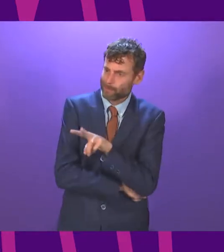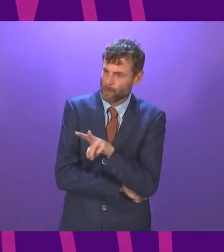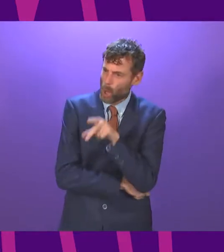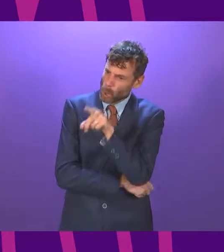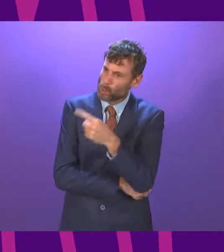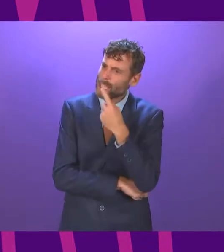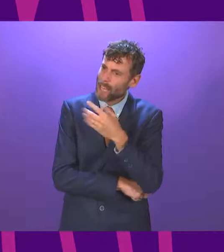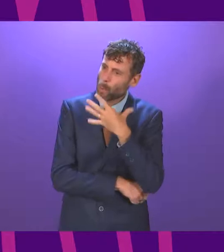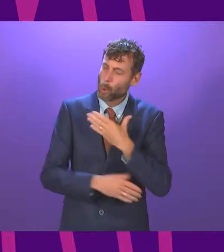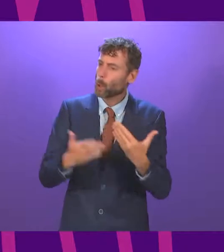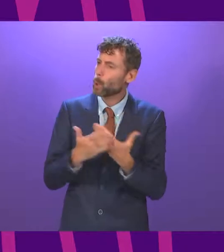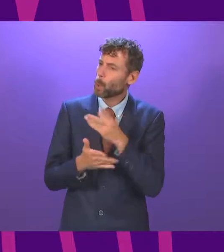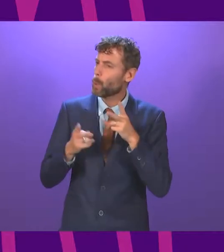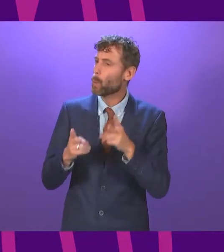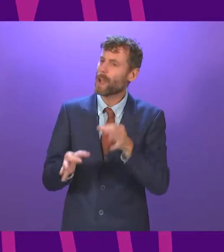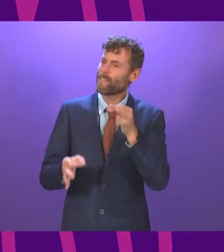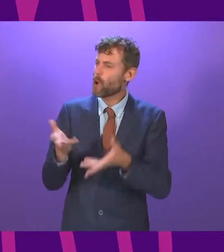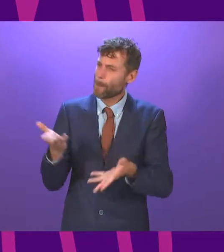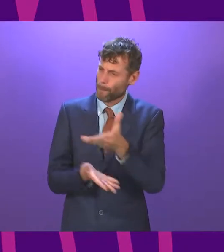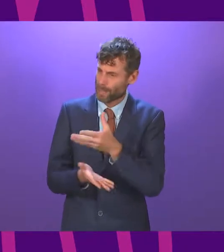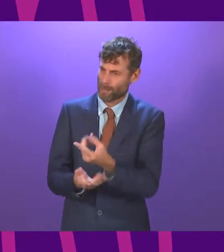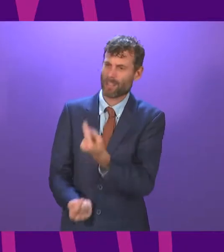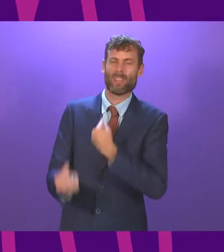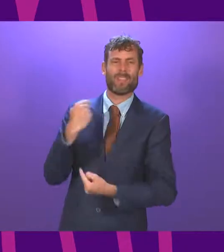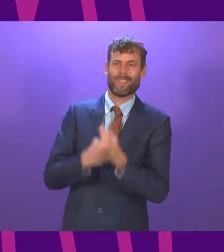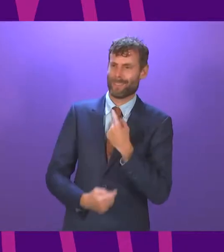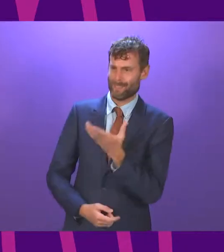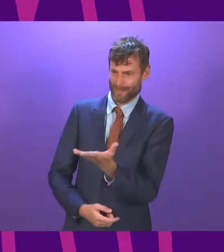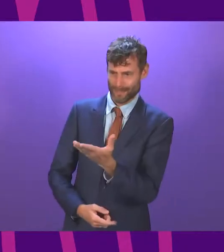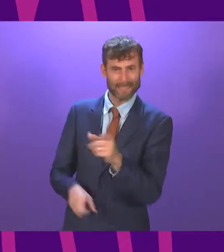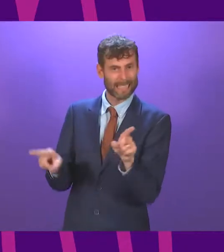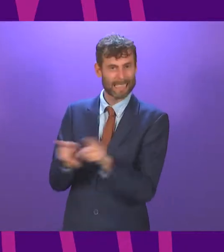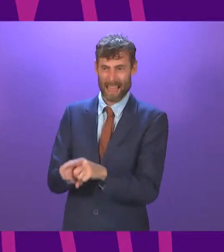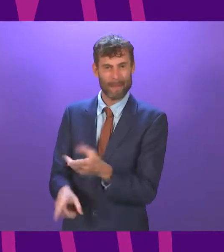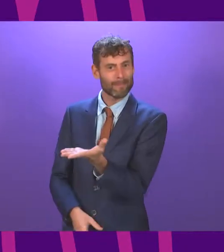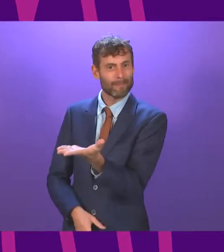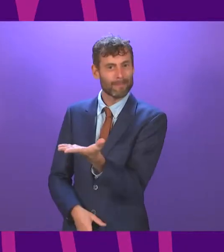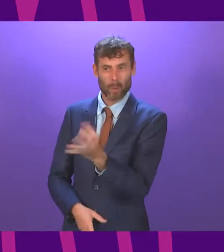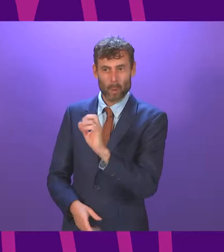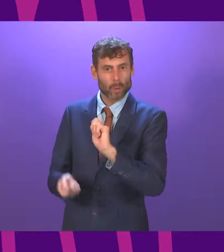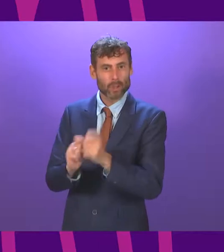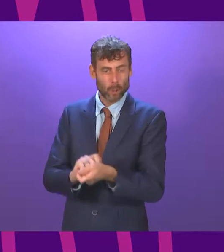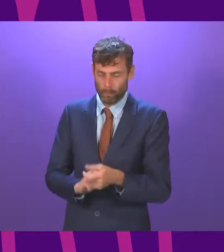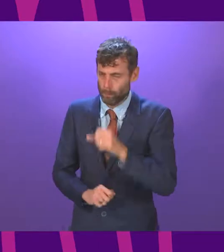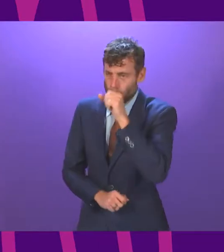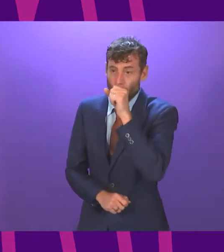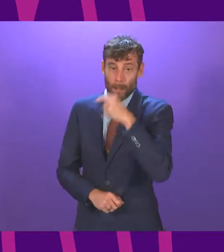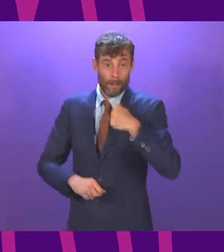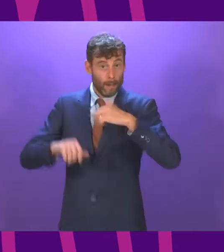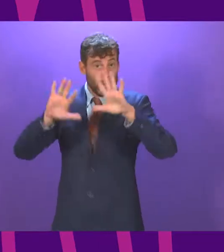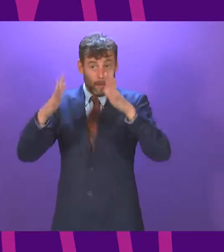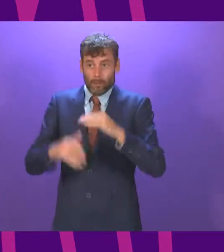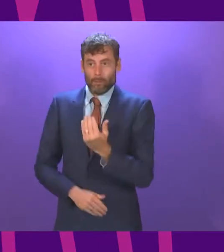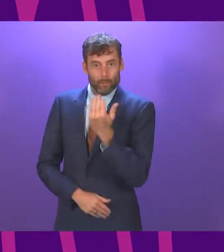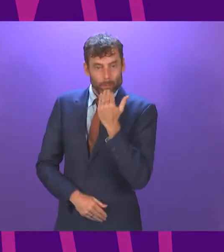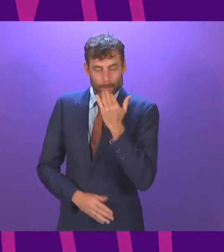look for and appreciate consensus in our politics. As such, I congratulate these two parties for having found such common ground, as indeed